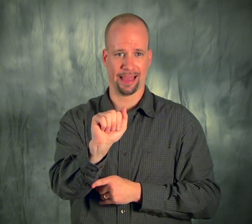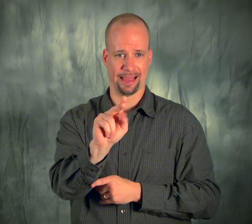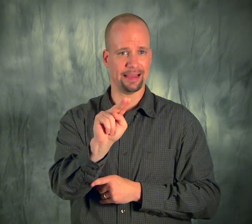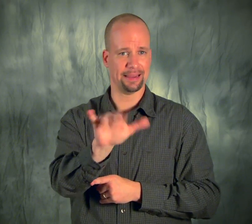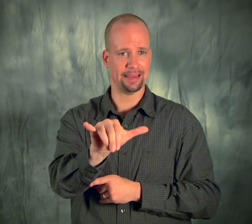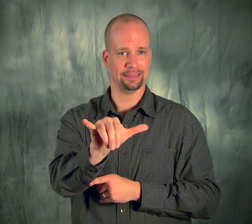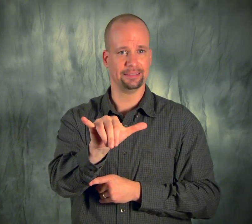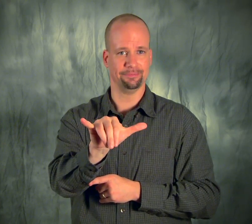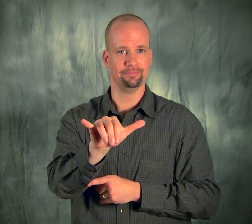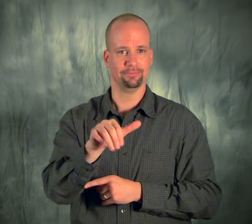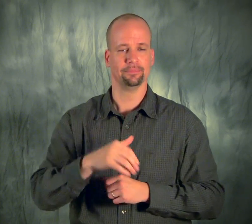the Set Location menu.